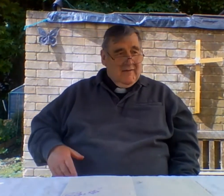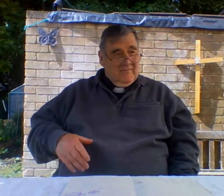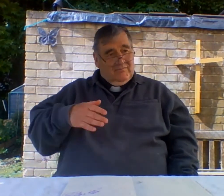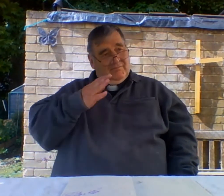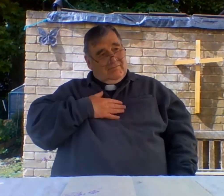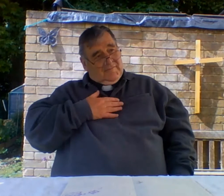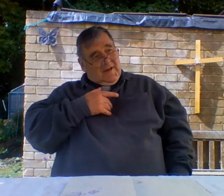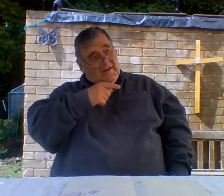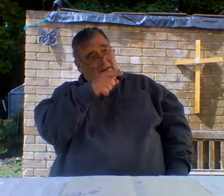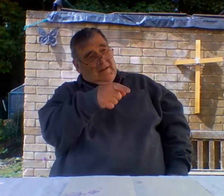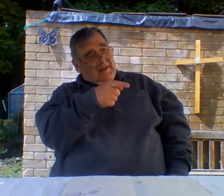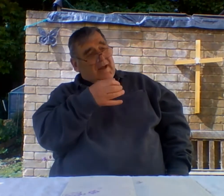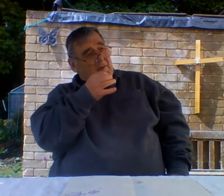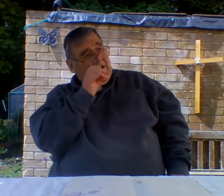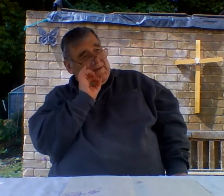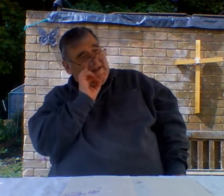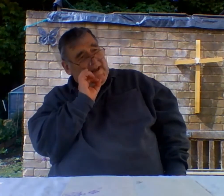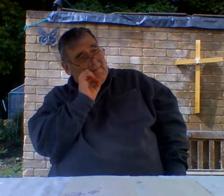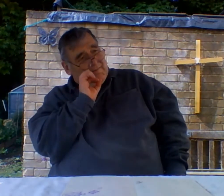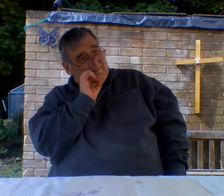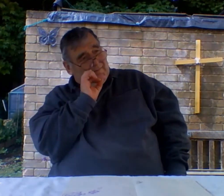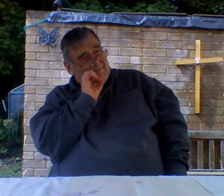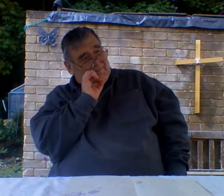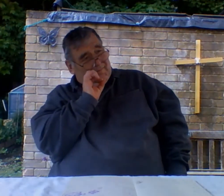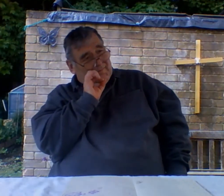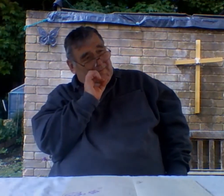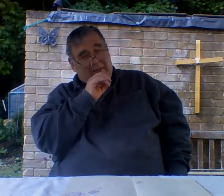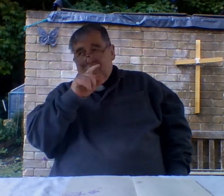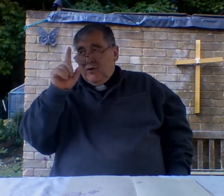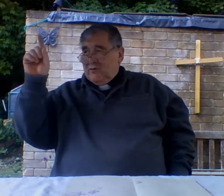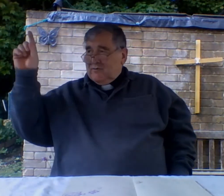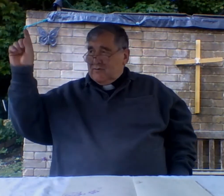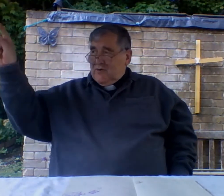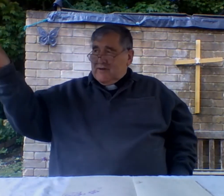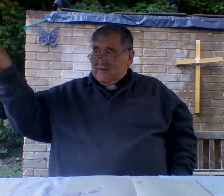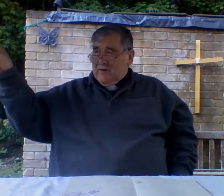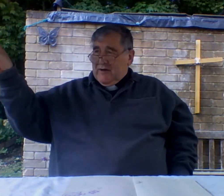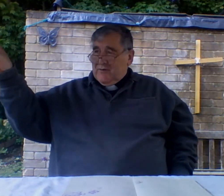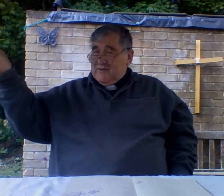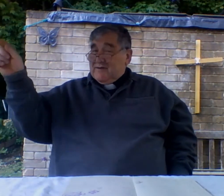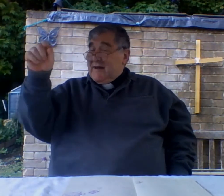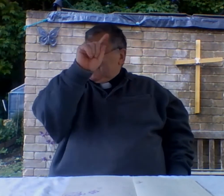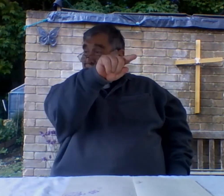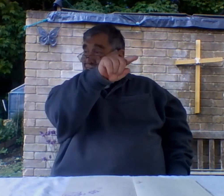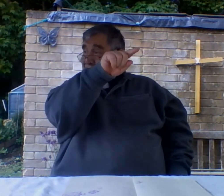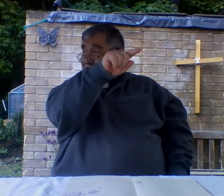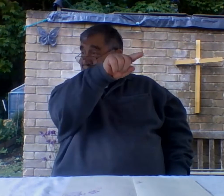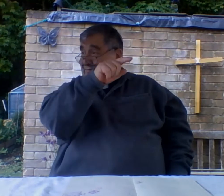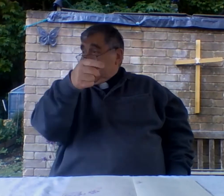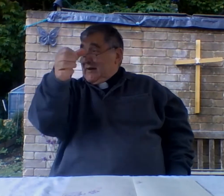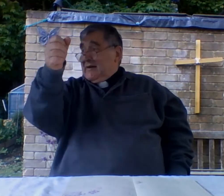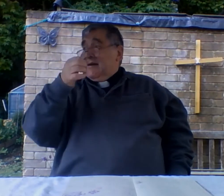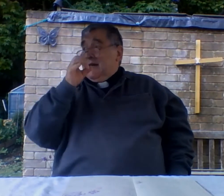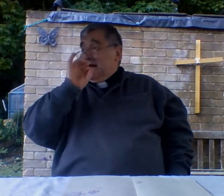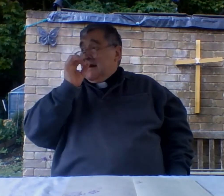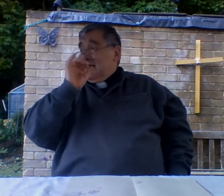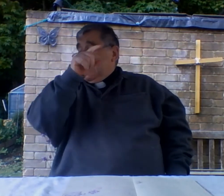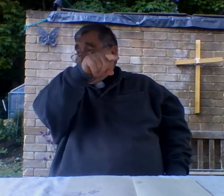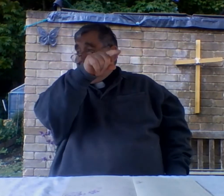like you a cup of tea and then you can look at someone else and said he'd like a cup of